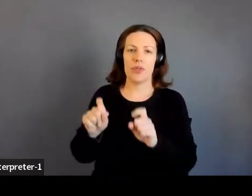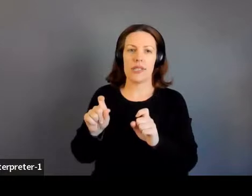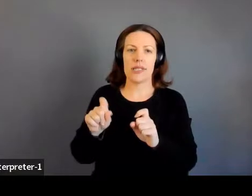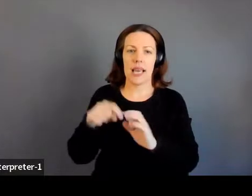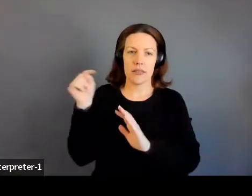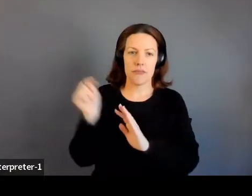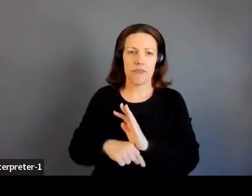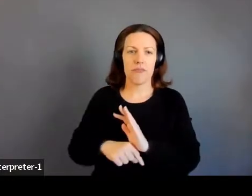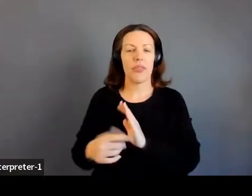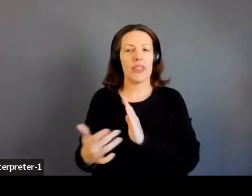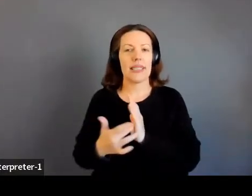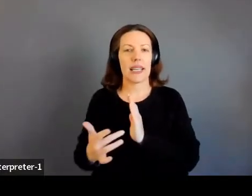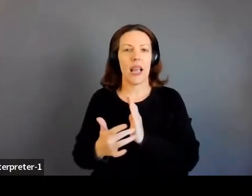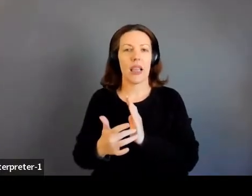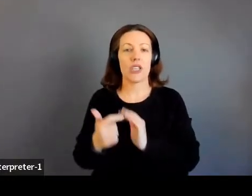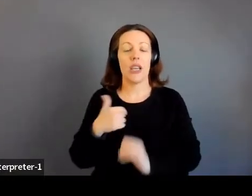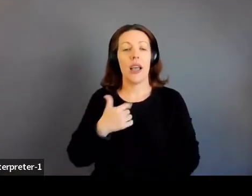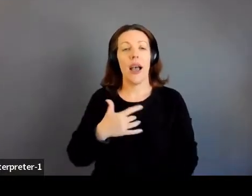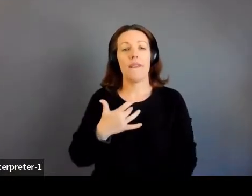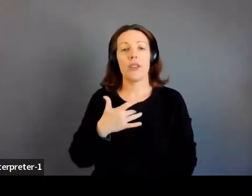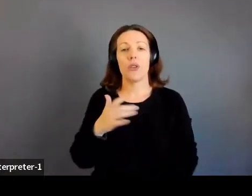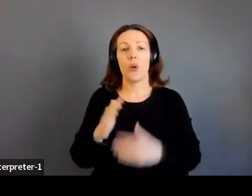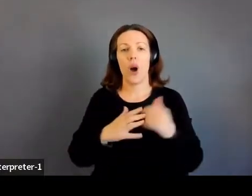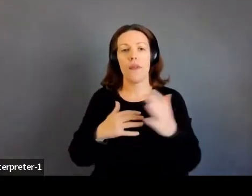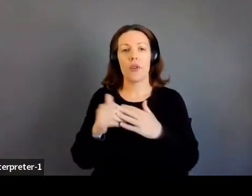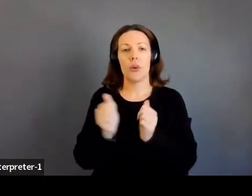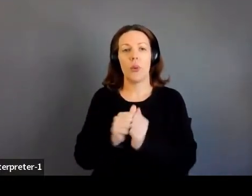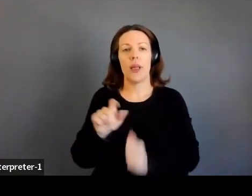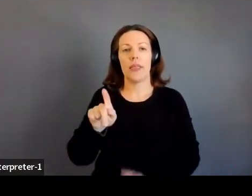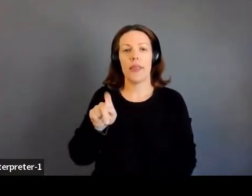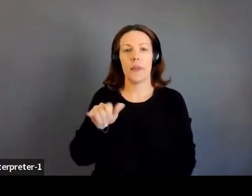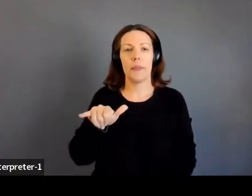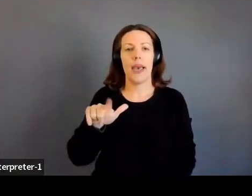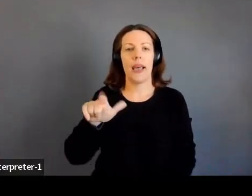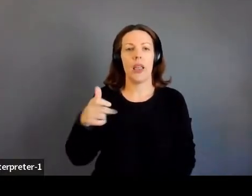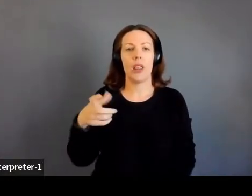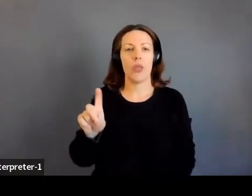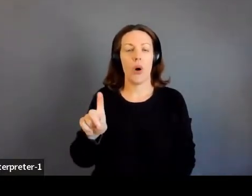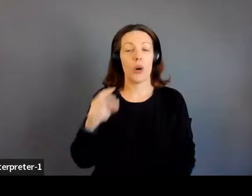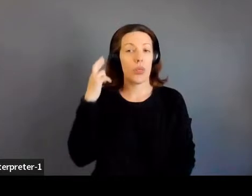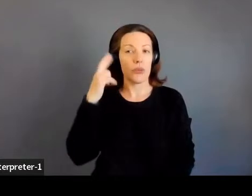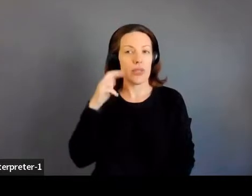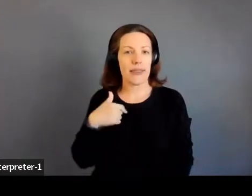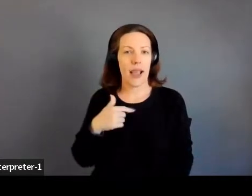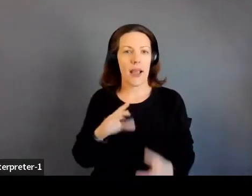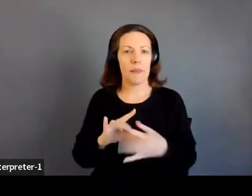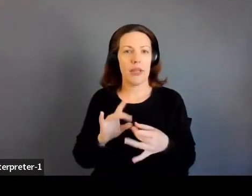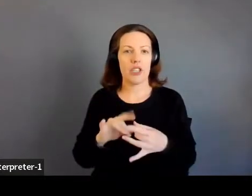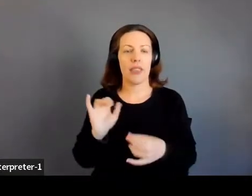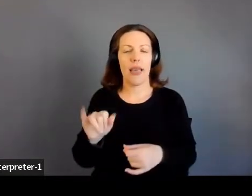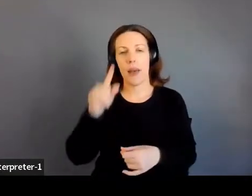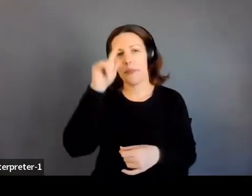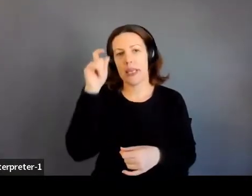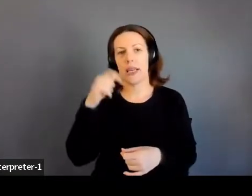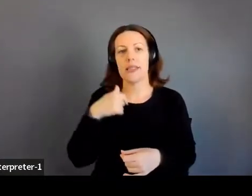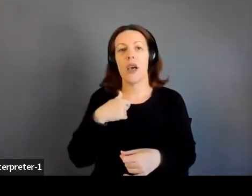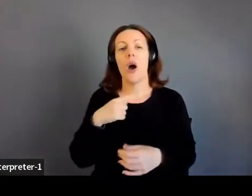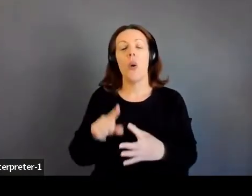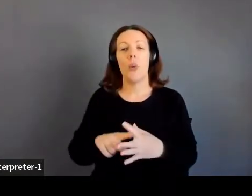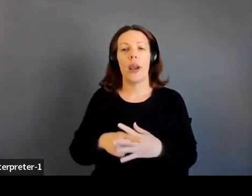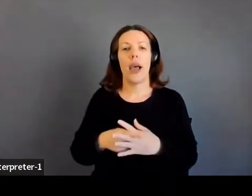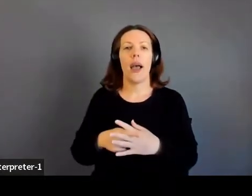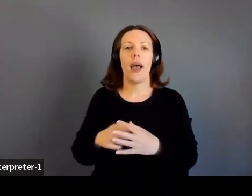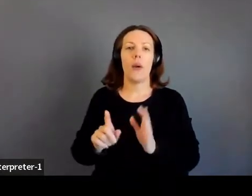technology. I've gotten so comfortable with the payload. And I mentioned that because it was of extreme importance when I was in